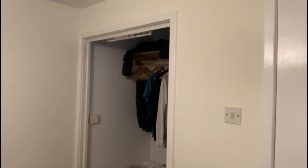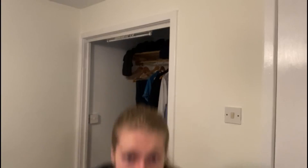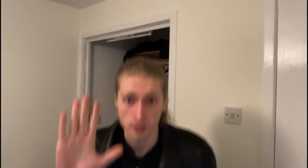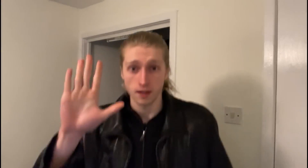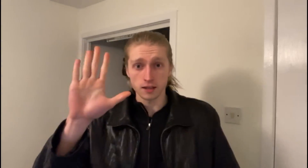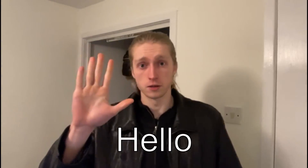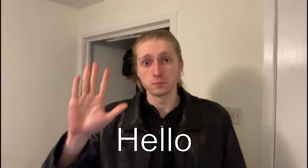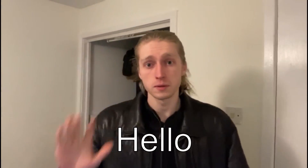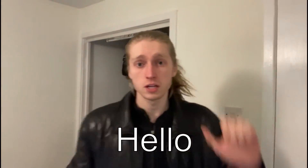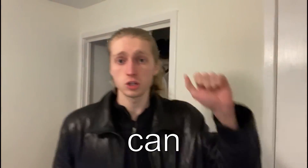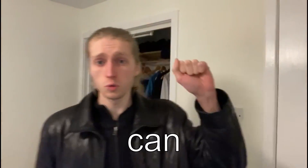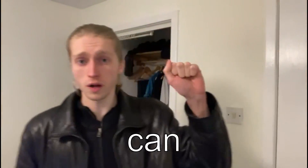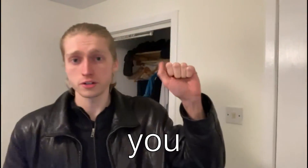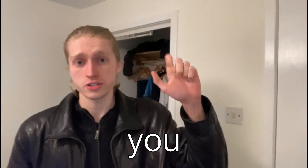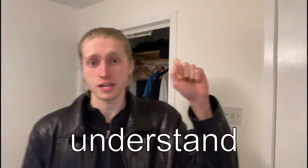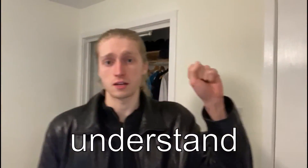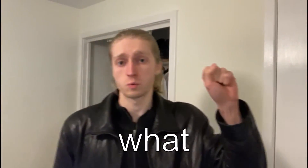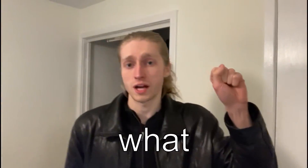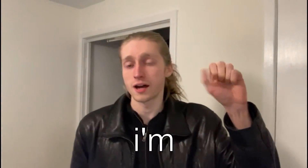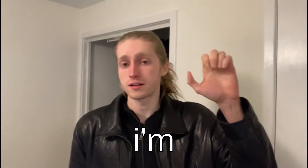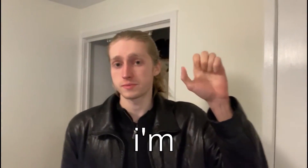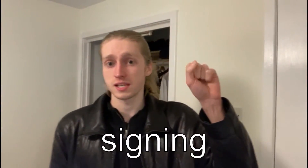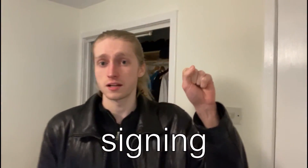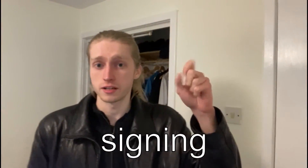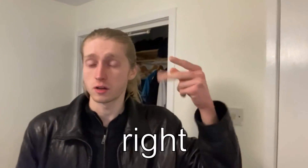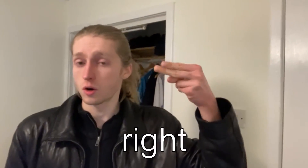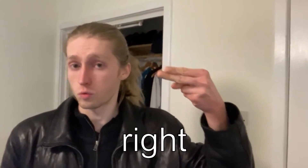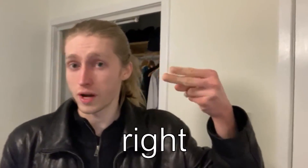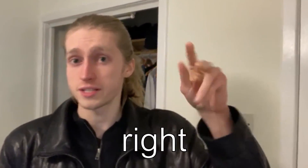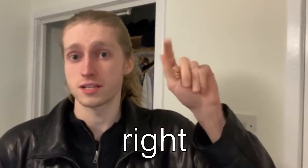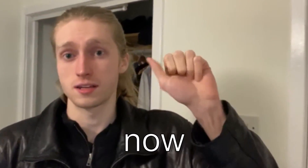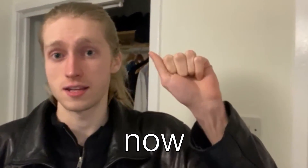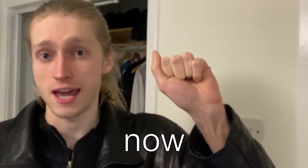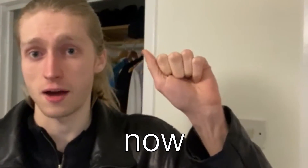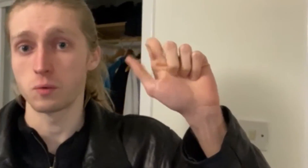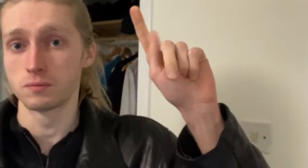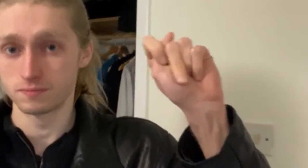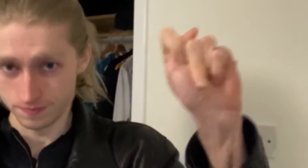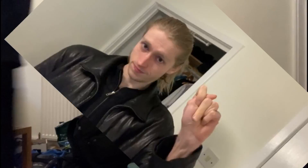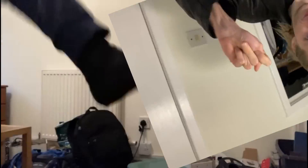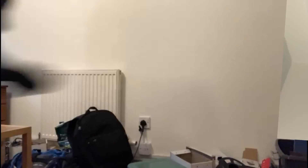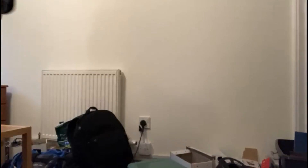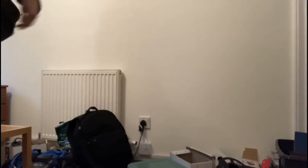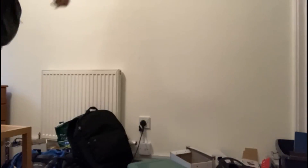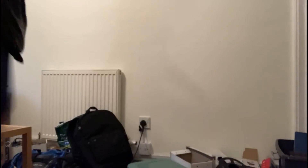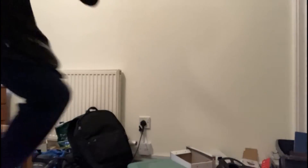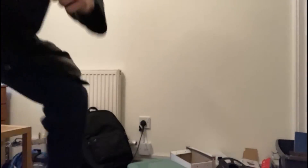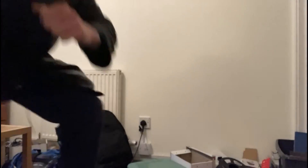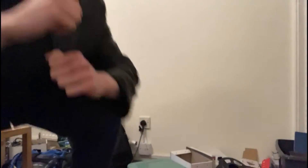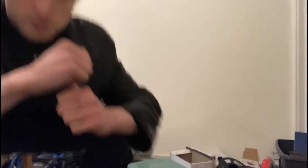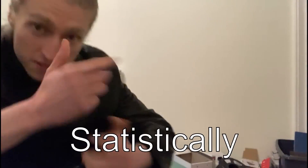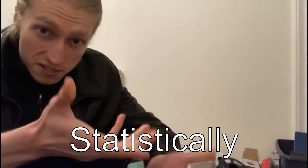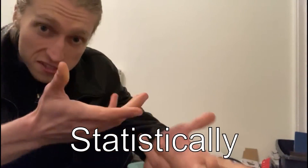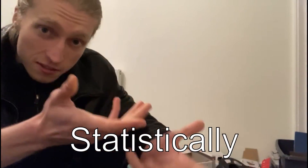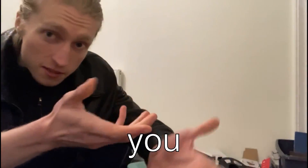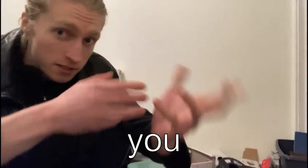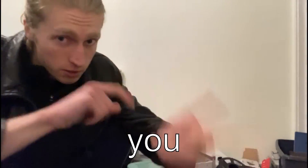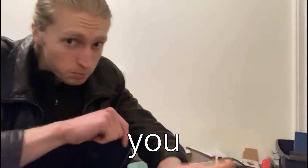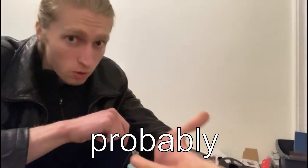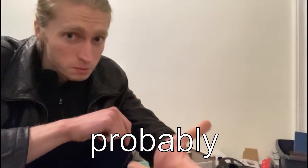Hello, can you understand what I am signing right now? What is that? Statistically, you probably